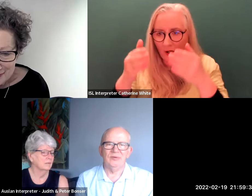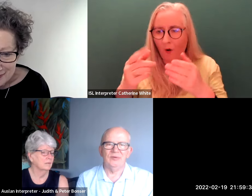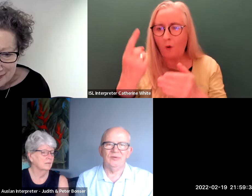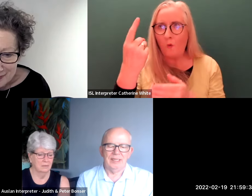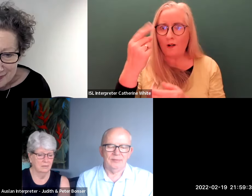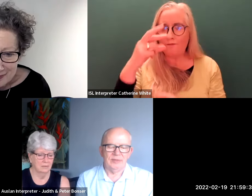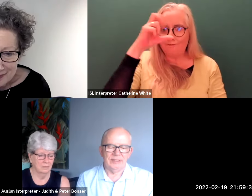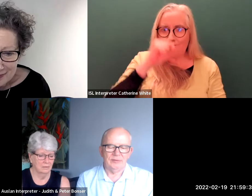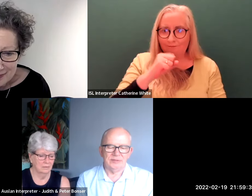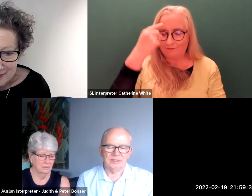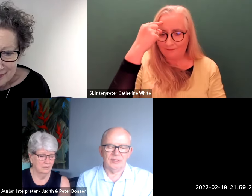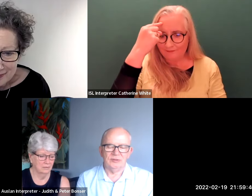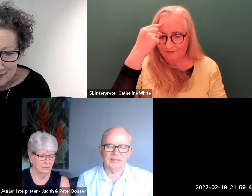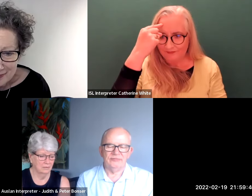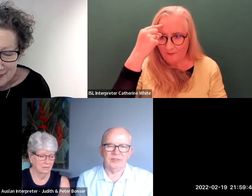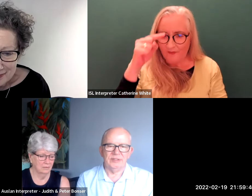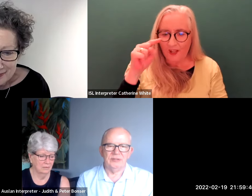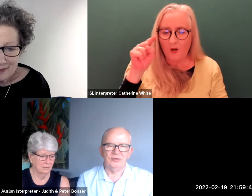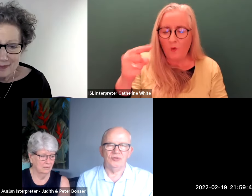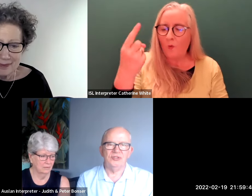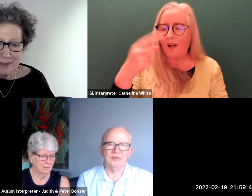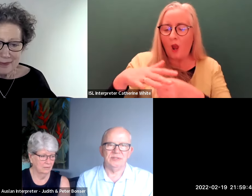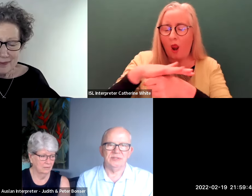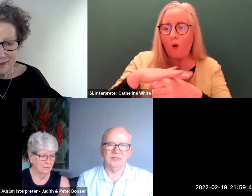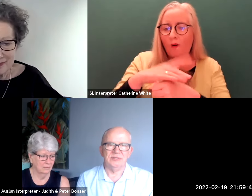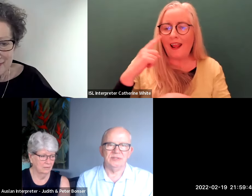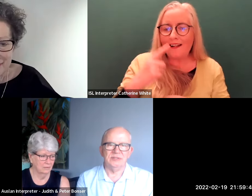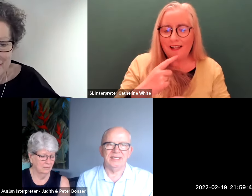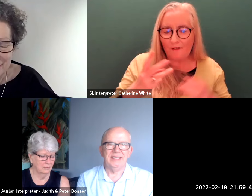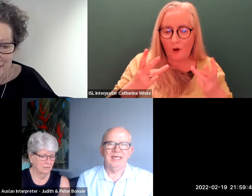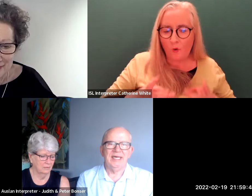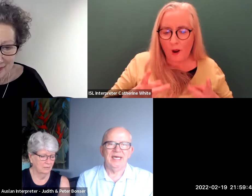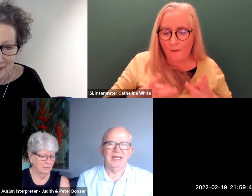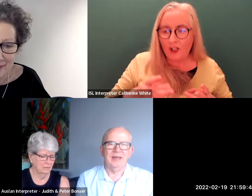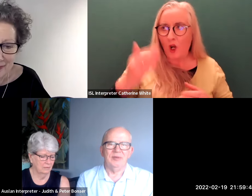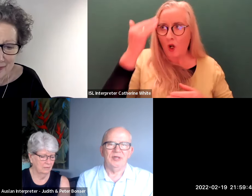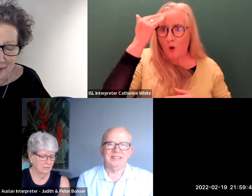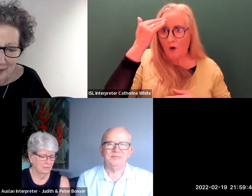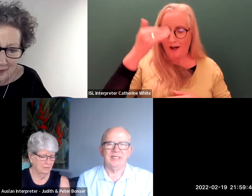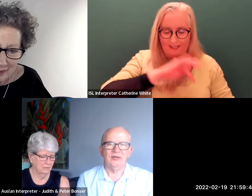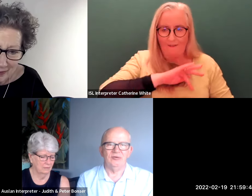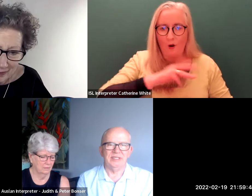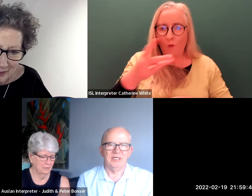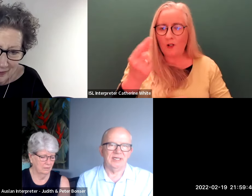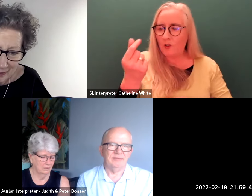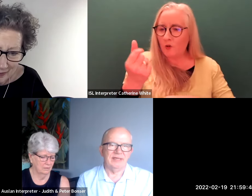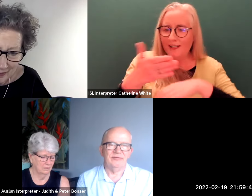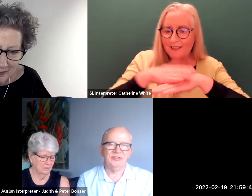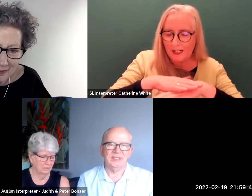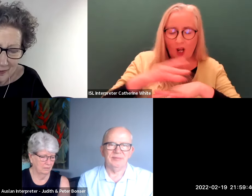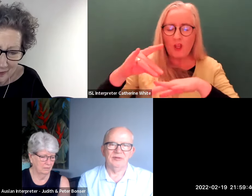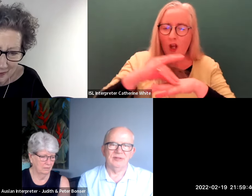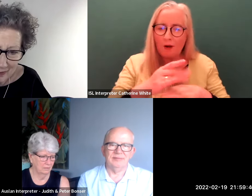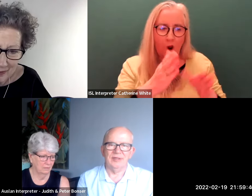where there was a local deaf woman who knew she was going to die um her husband had already died